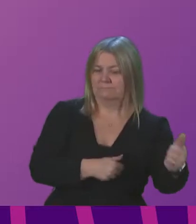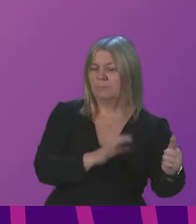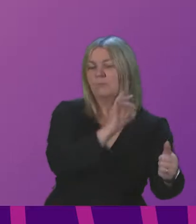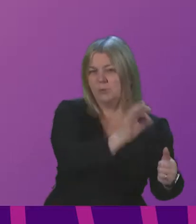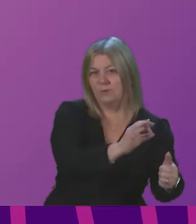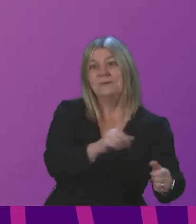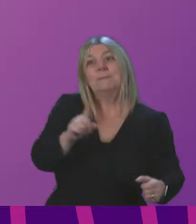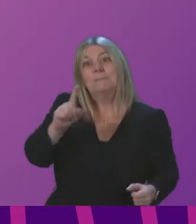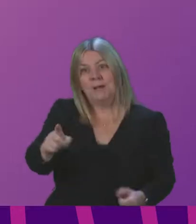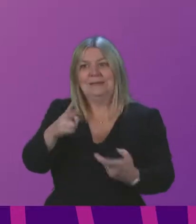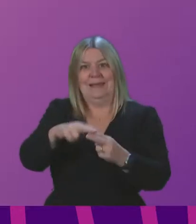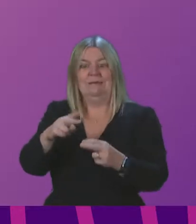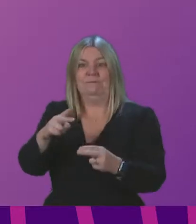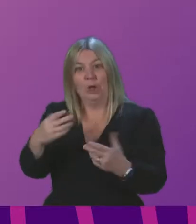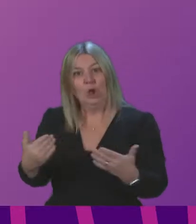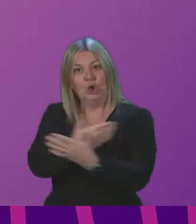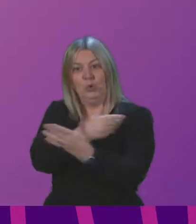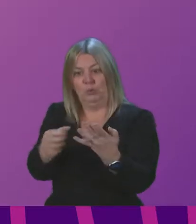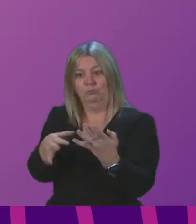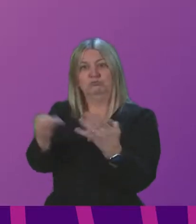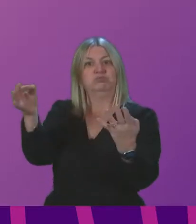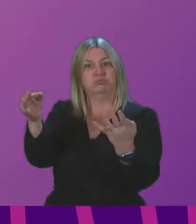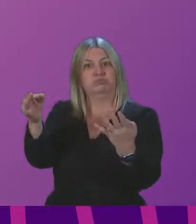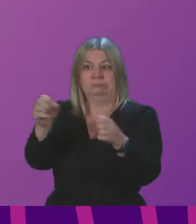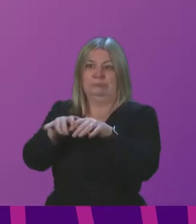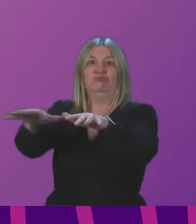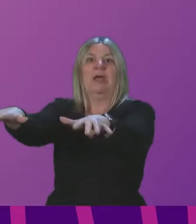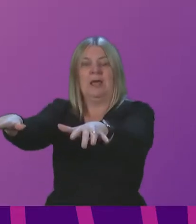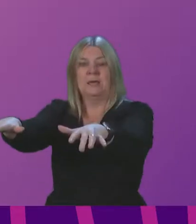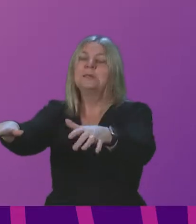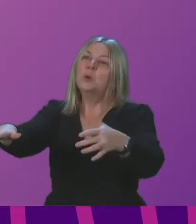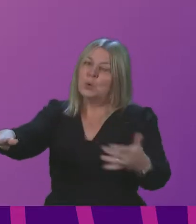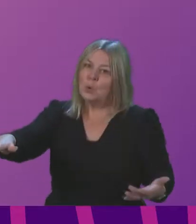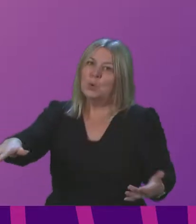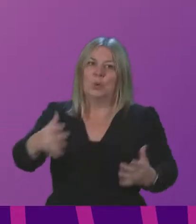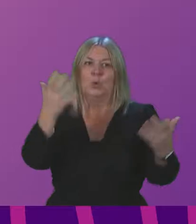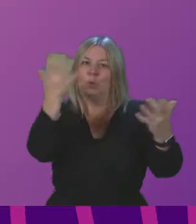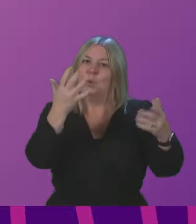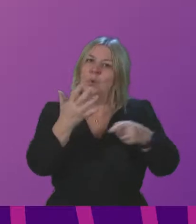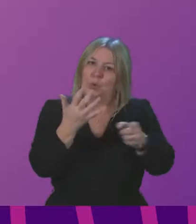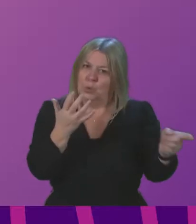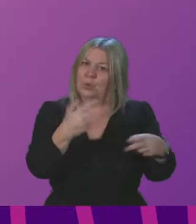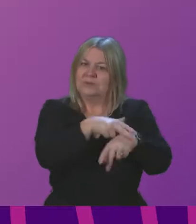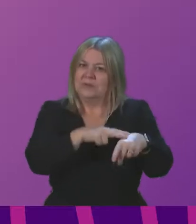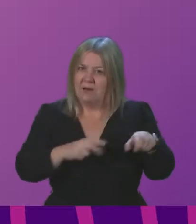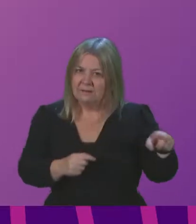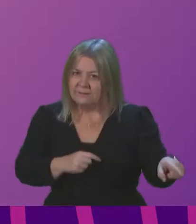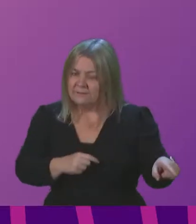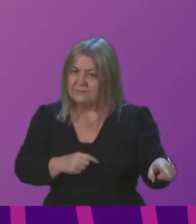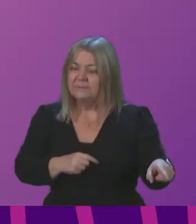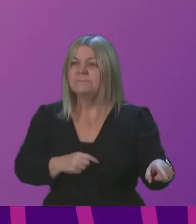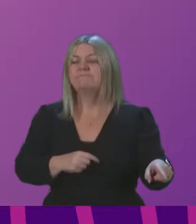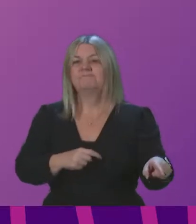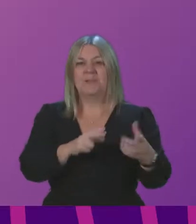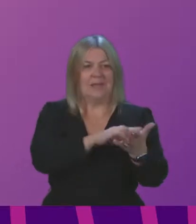would be a catastrophe. Staff are already working flat out and under enormous strain. So too are the staff in social